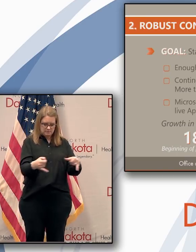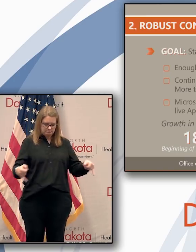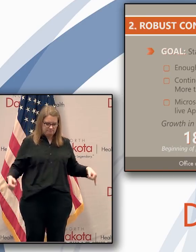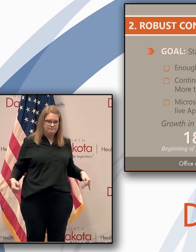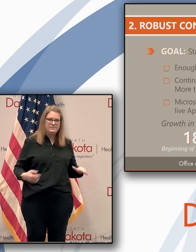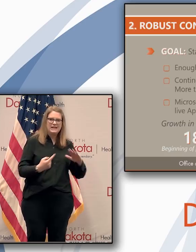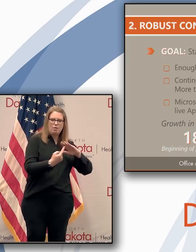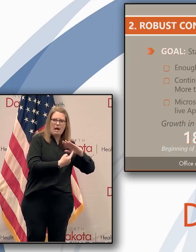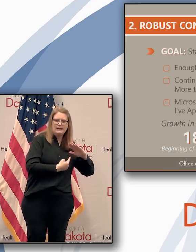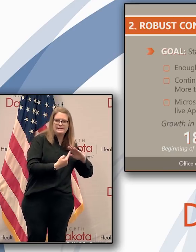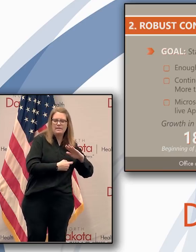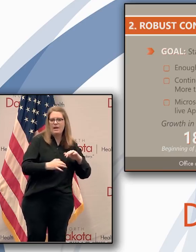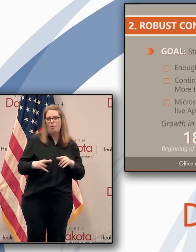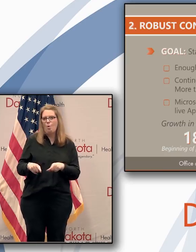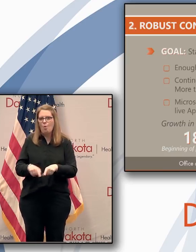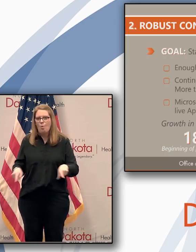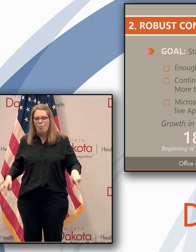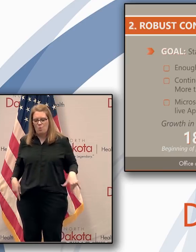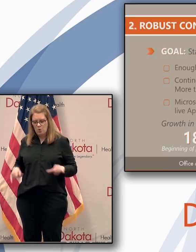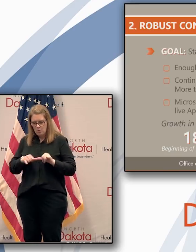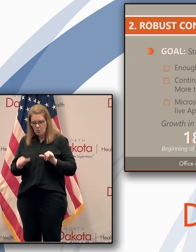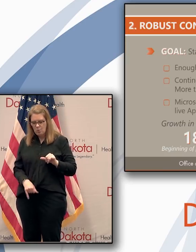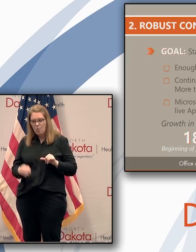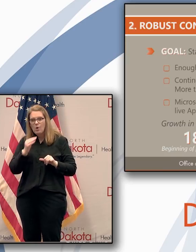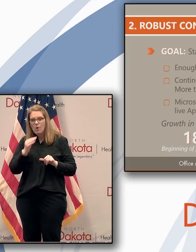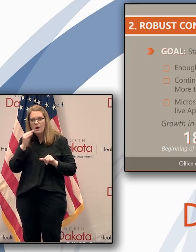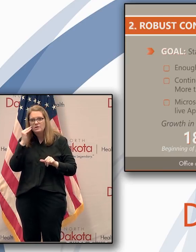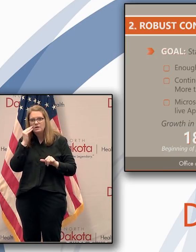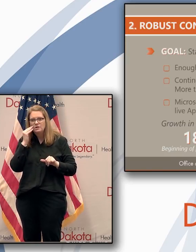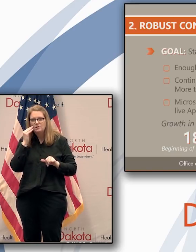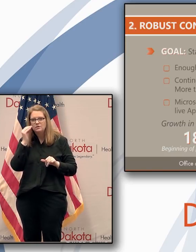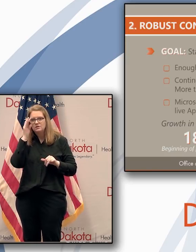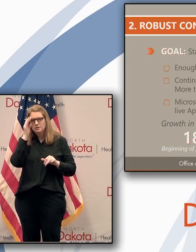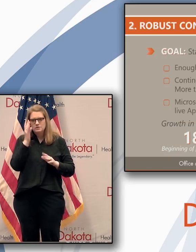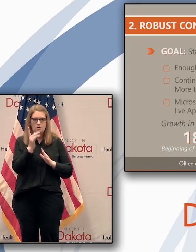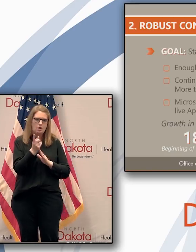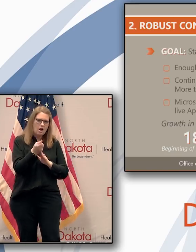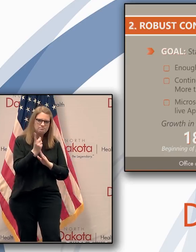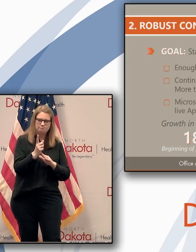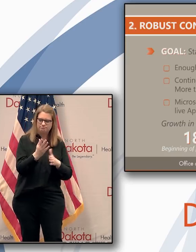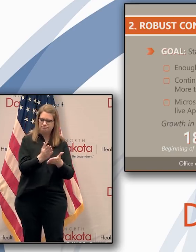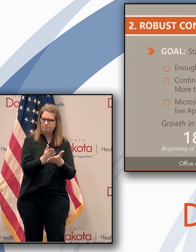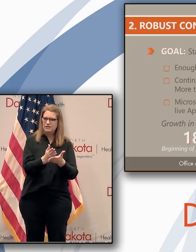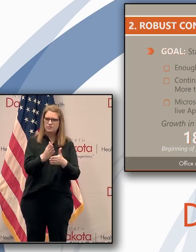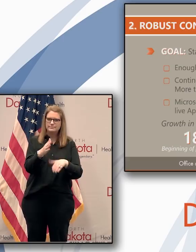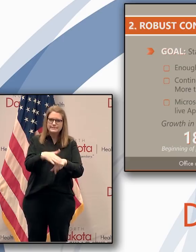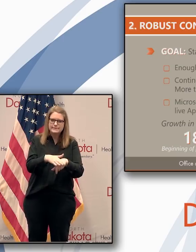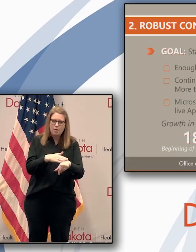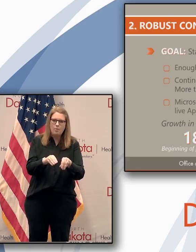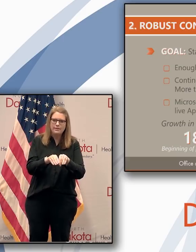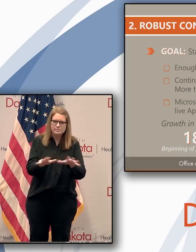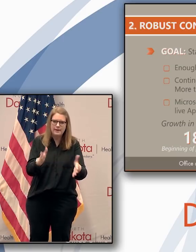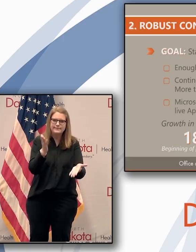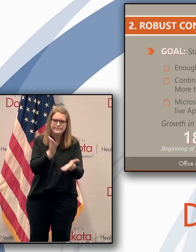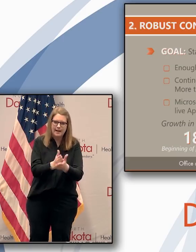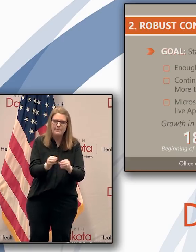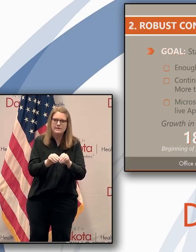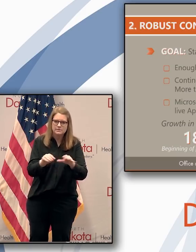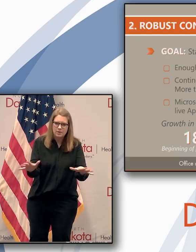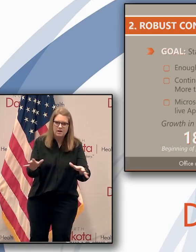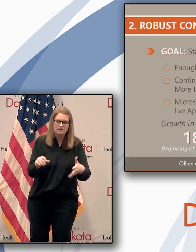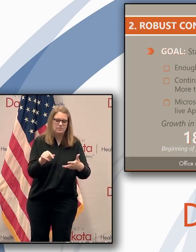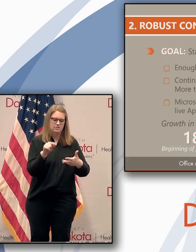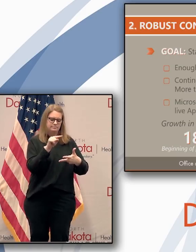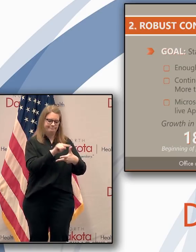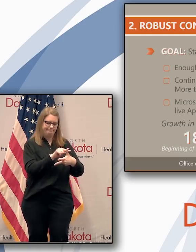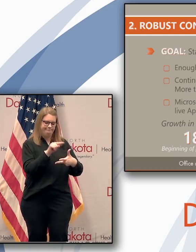isolate during that period so that we can stop the spread through a combination of robust contact tracing. And our